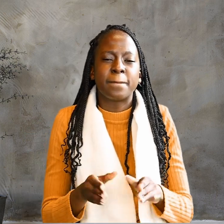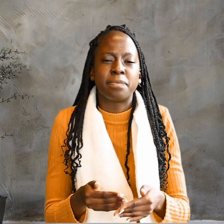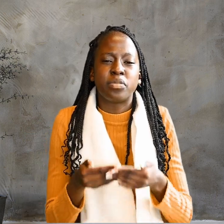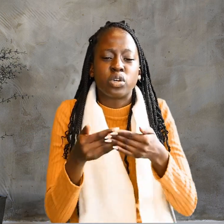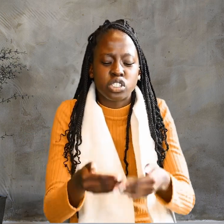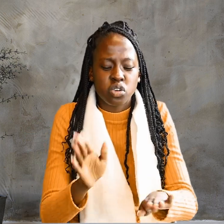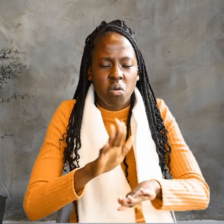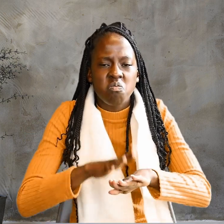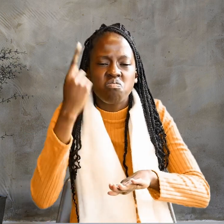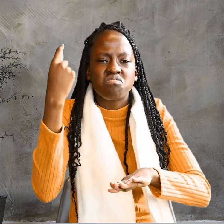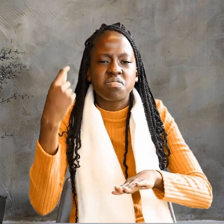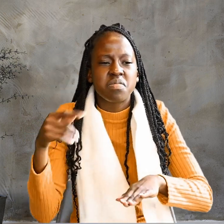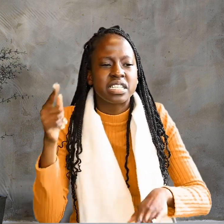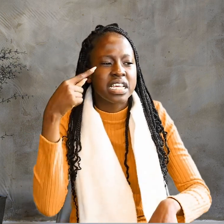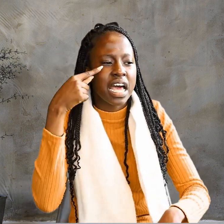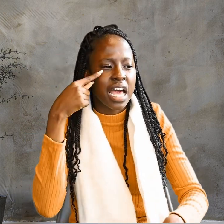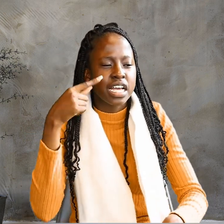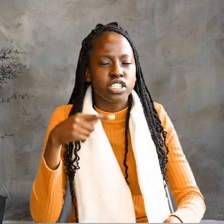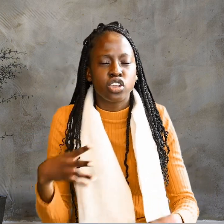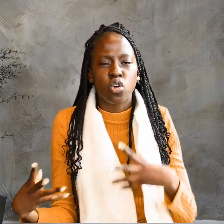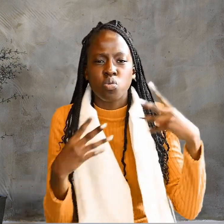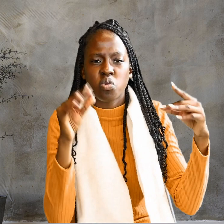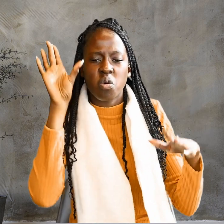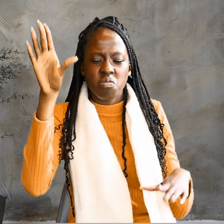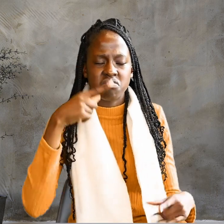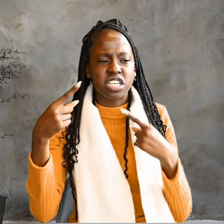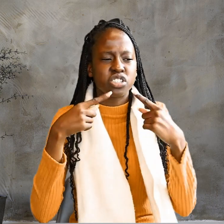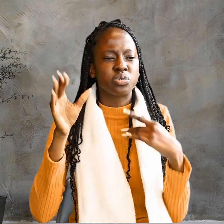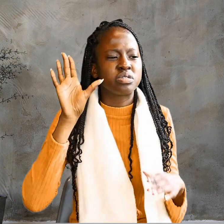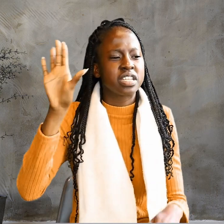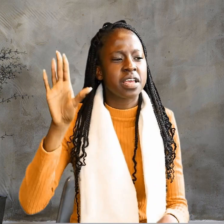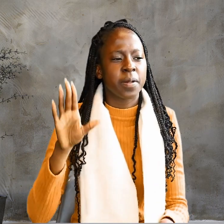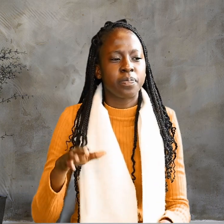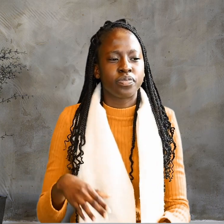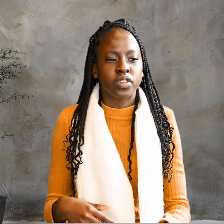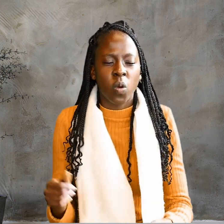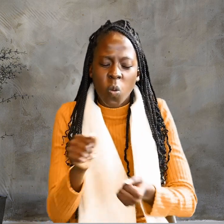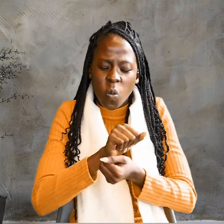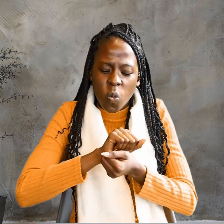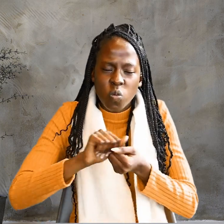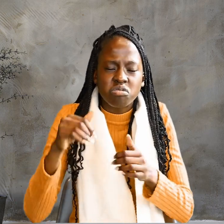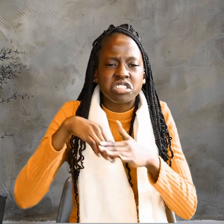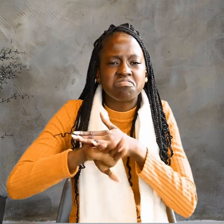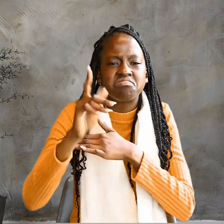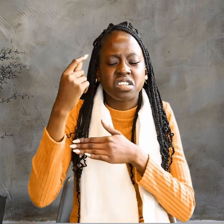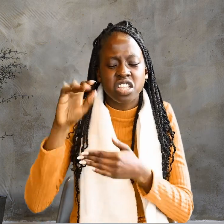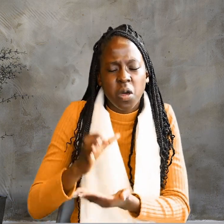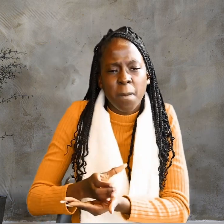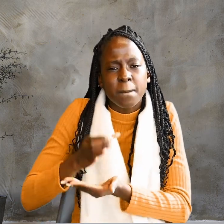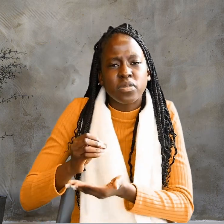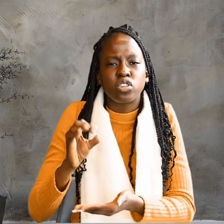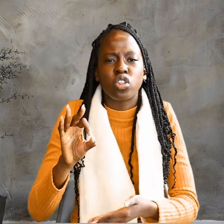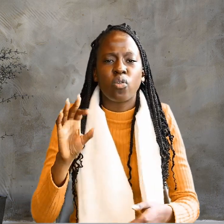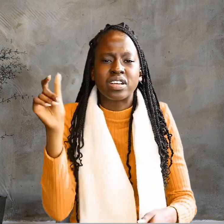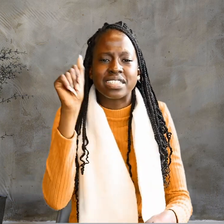man's eyes. Go, he told him, wash in the pull of Siloam.